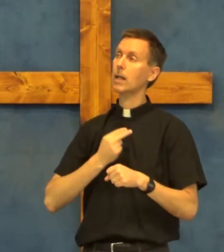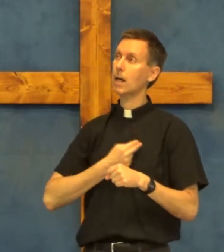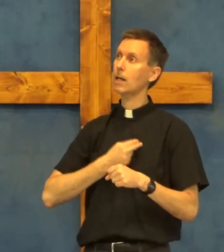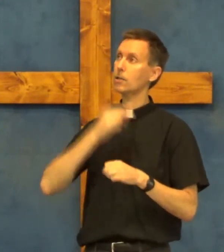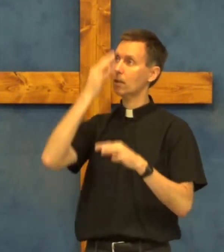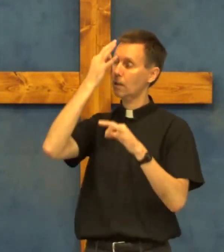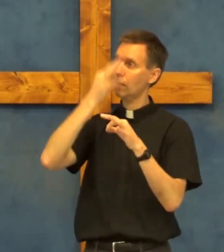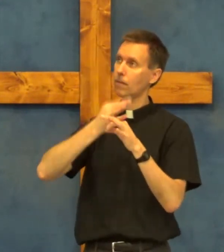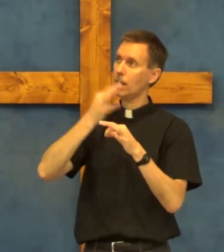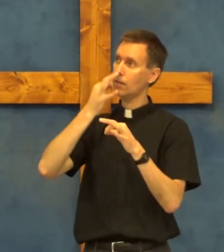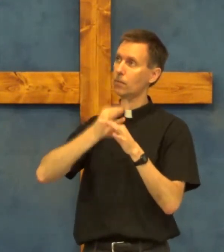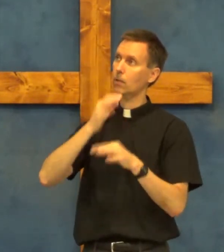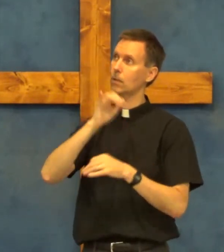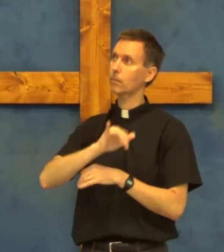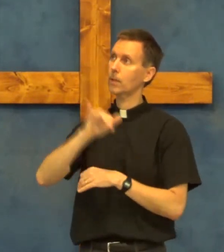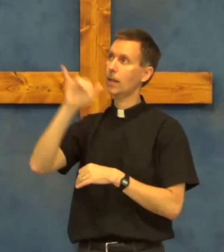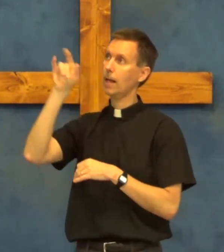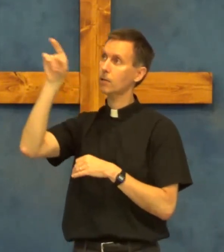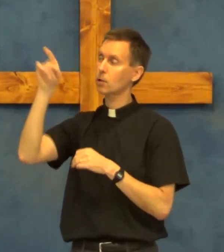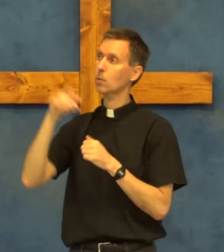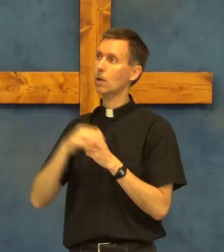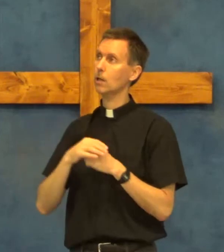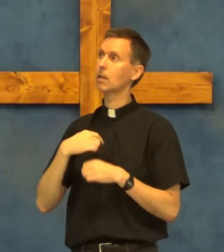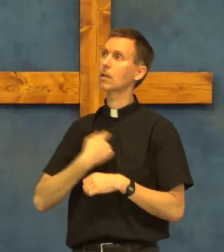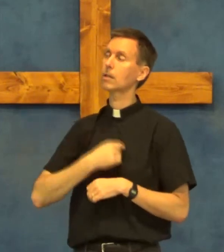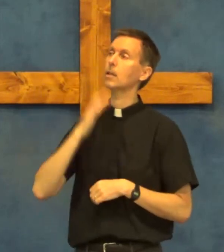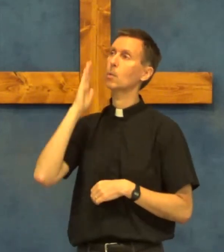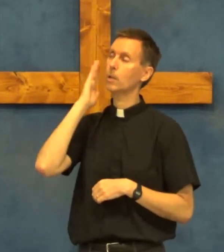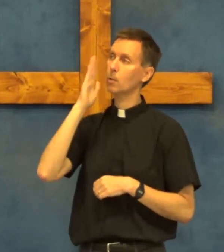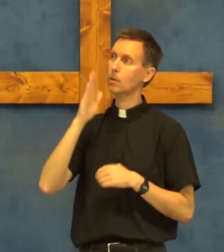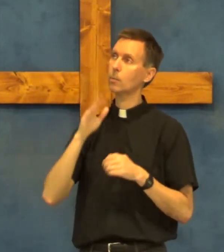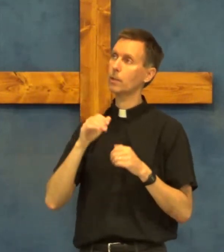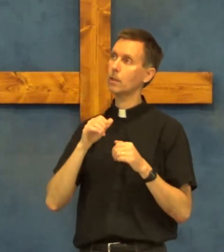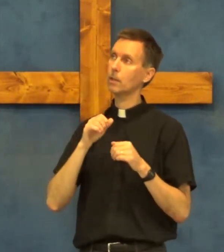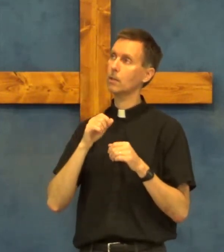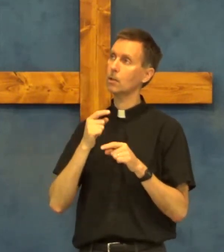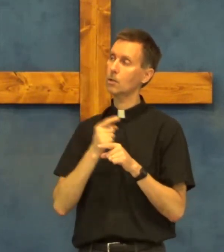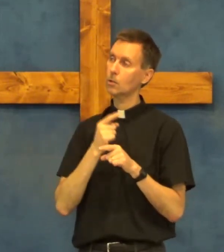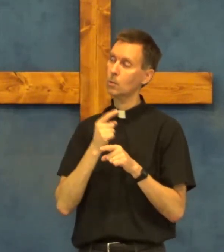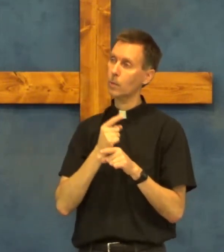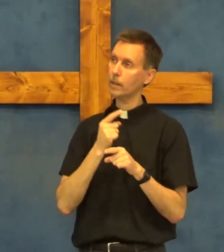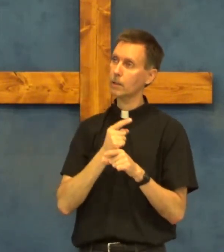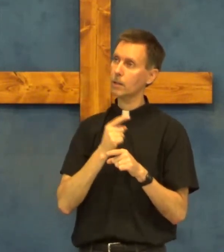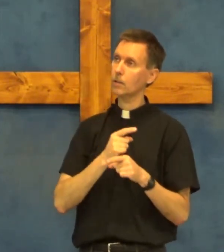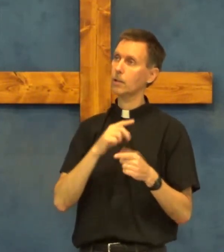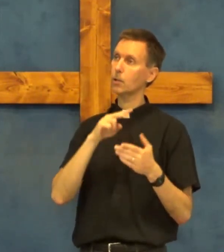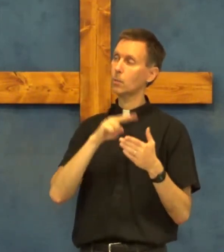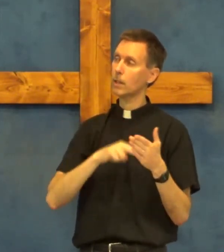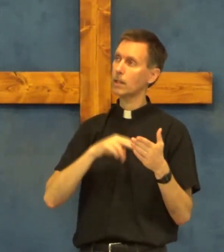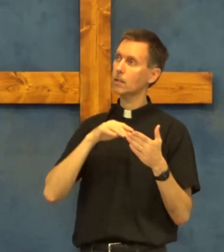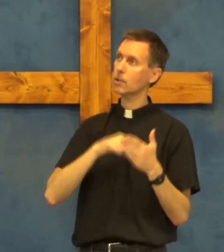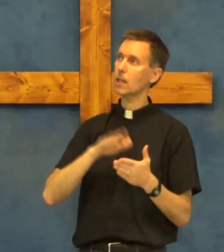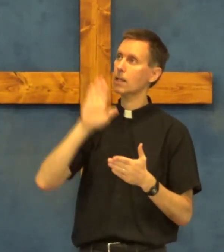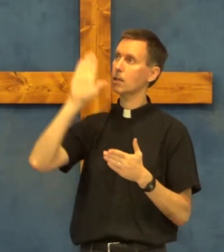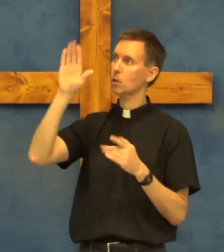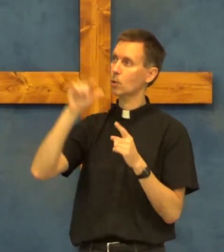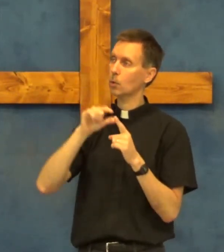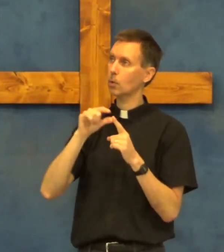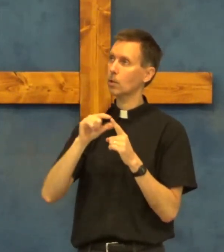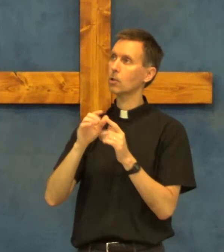us faithful as you are that we will be regularly restudying your word